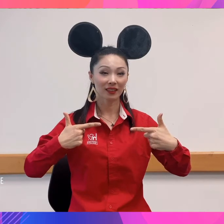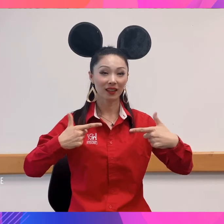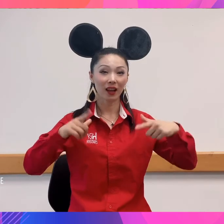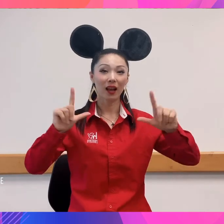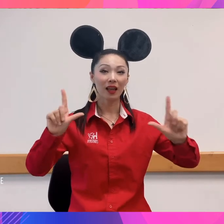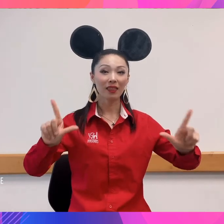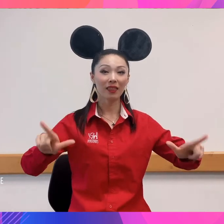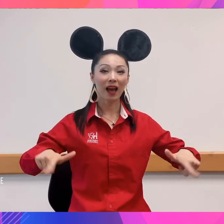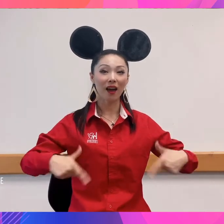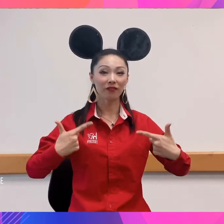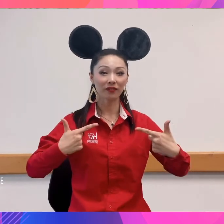Laugh.